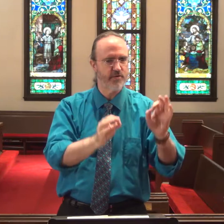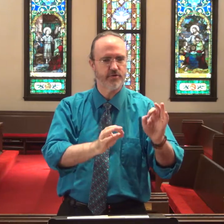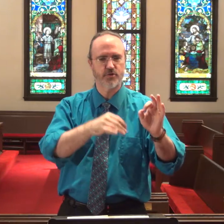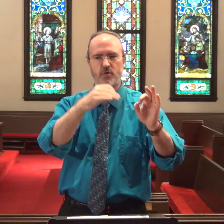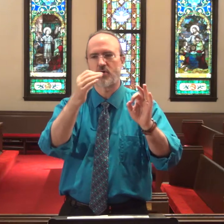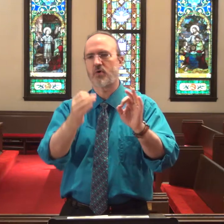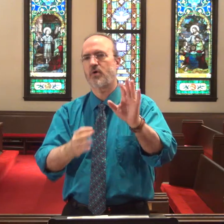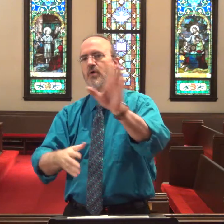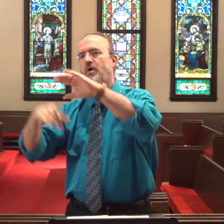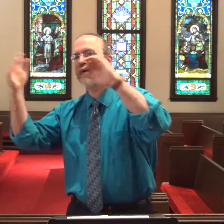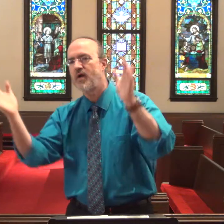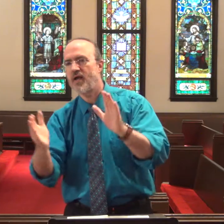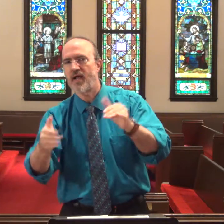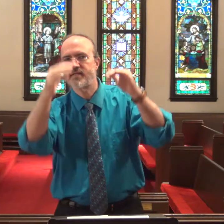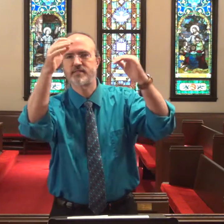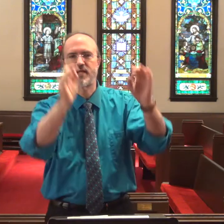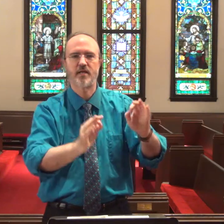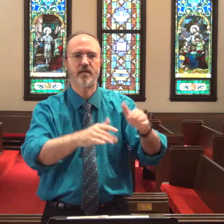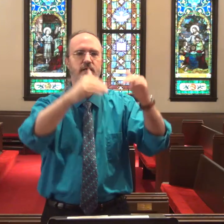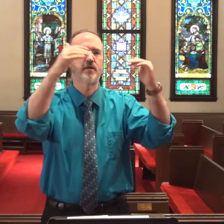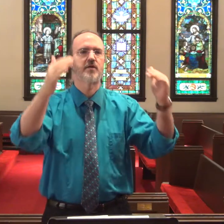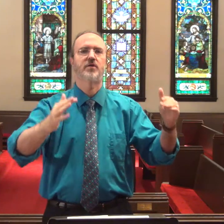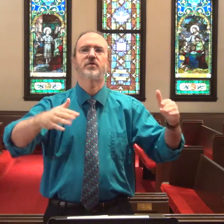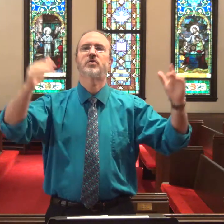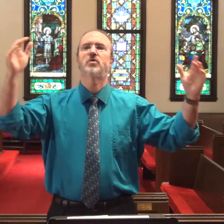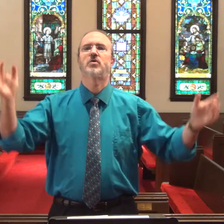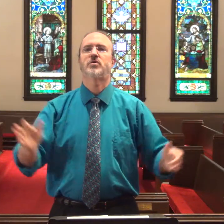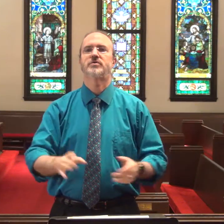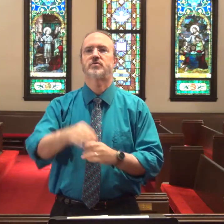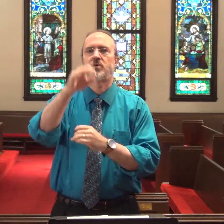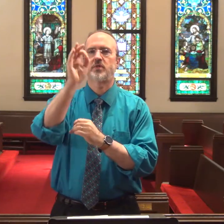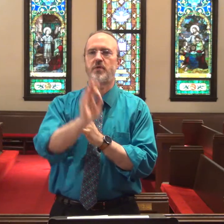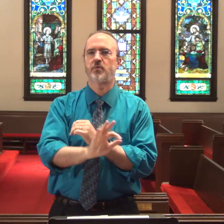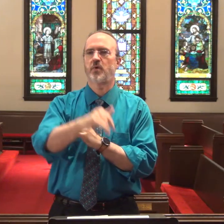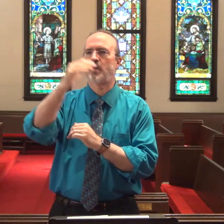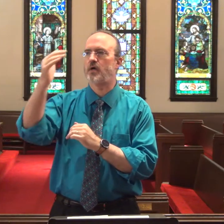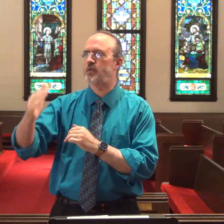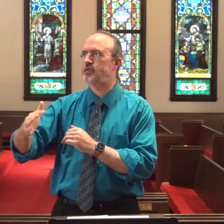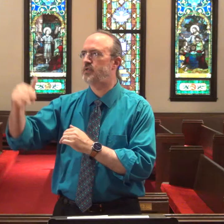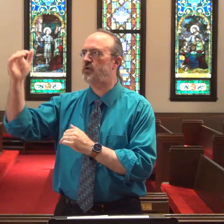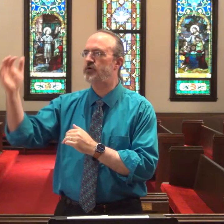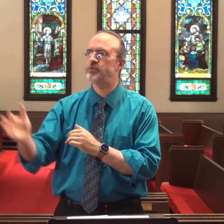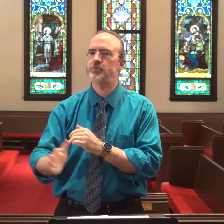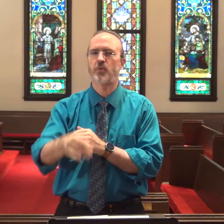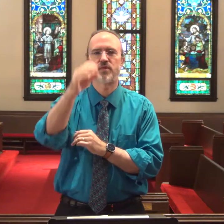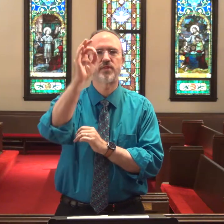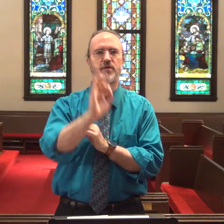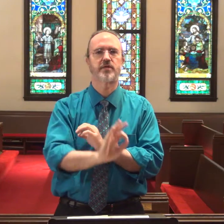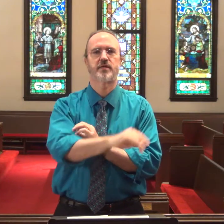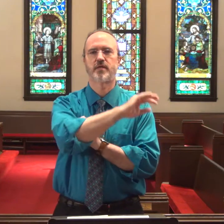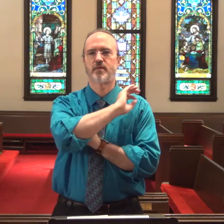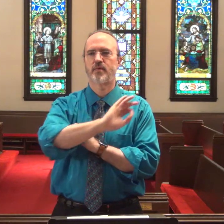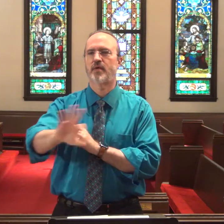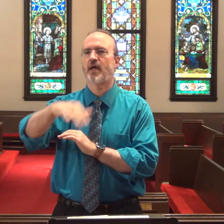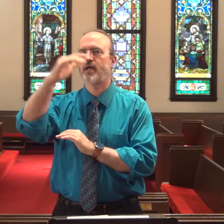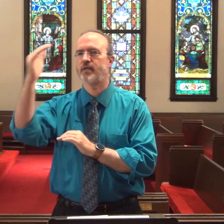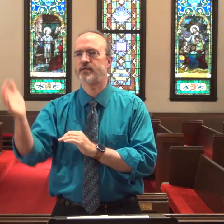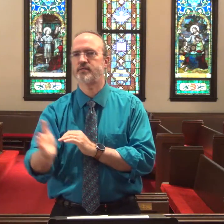ashore, as I hear those fallen waters with their deep and